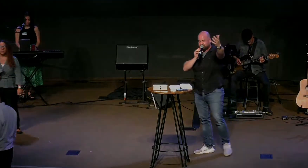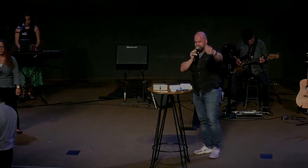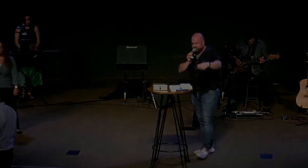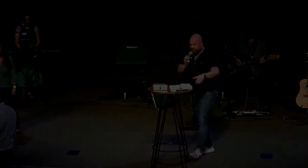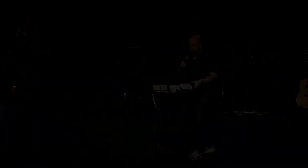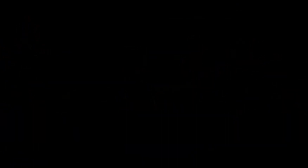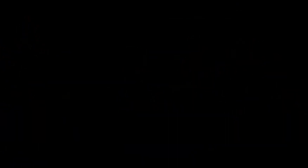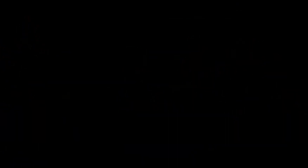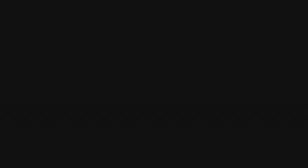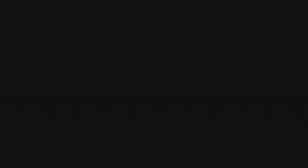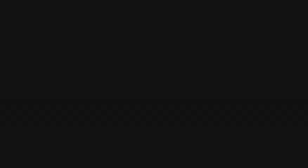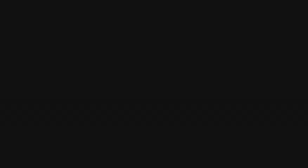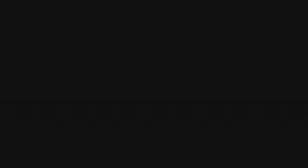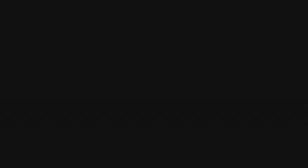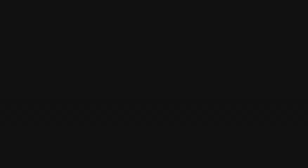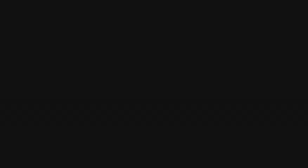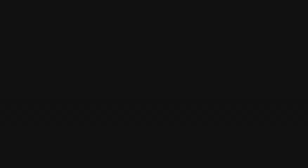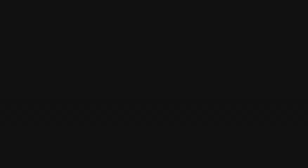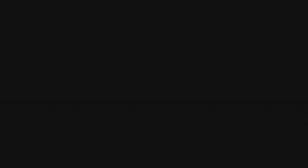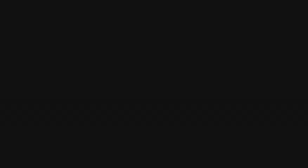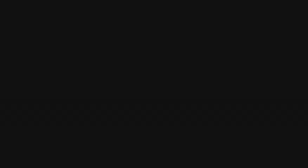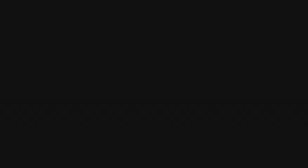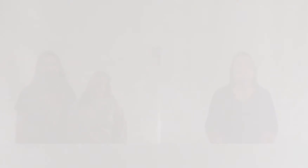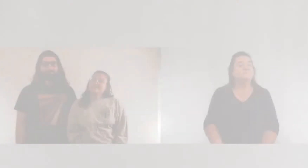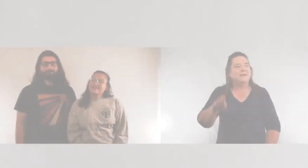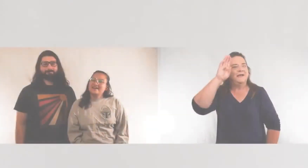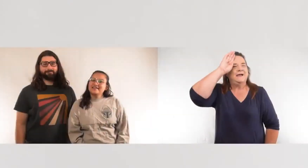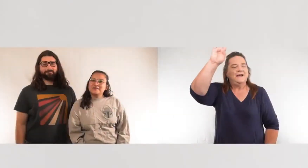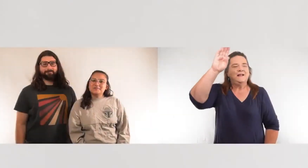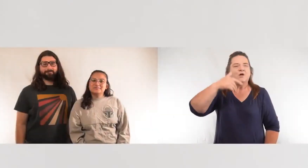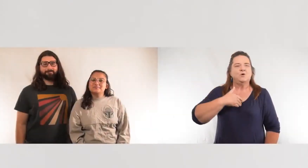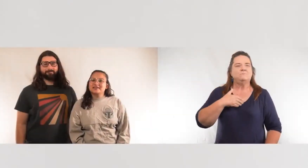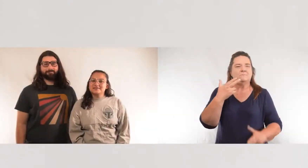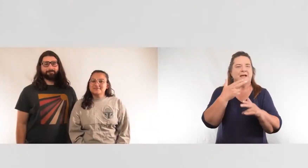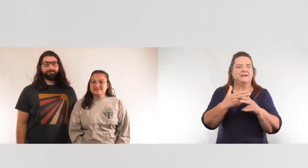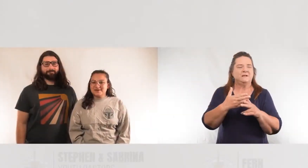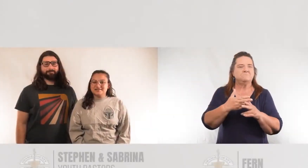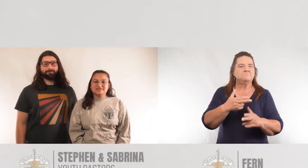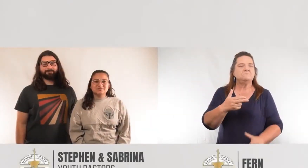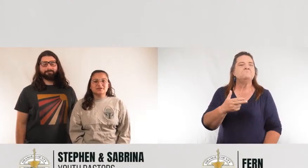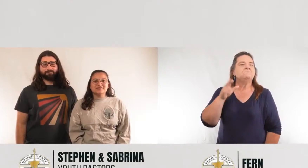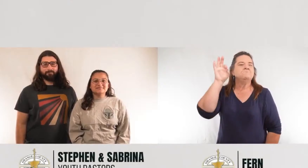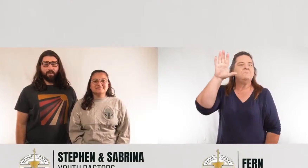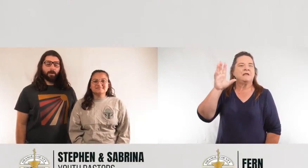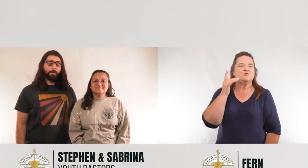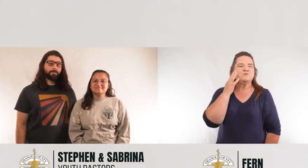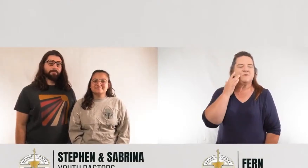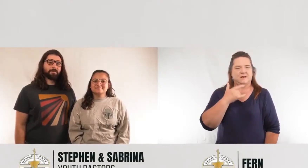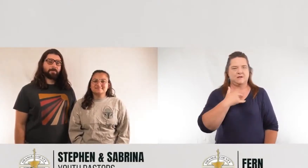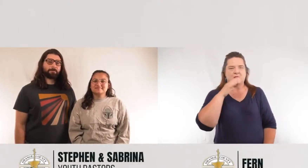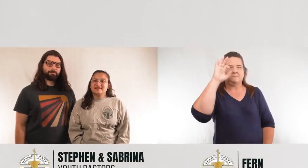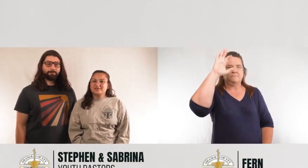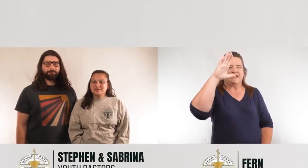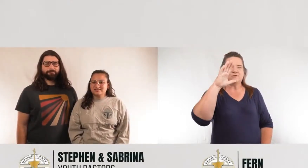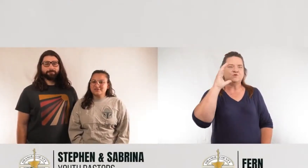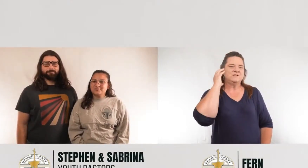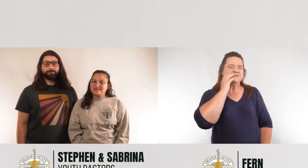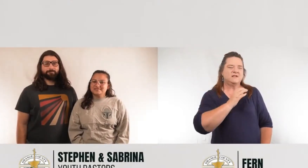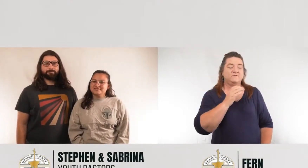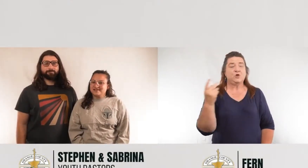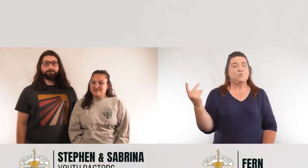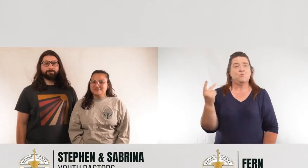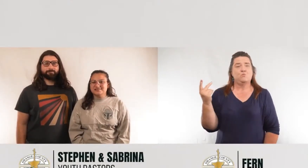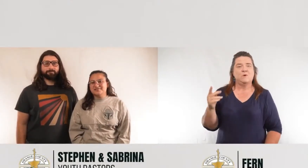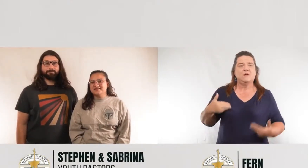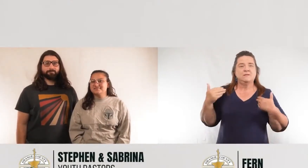hello my name is pastor sabrina and i'm pastor stephen and we're the